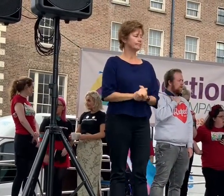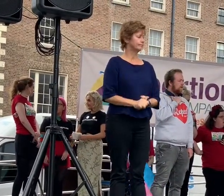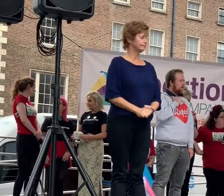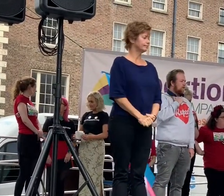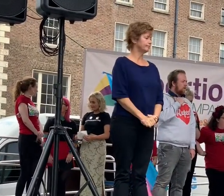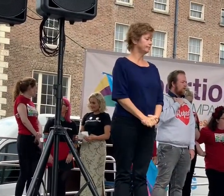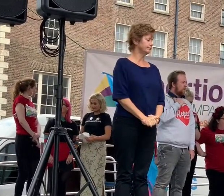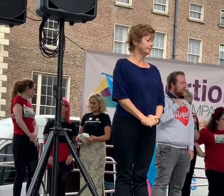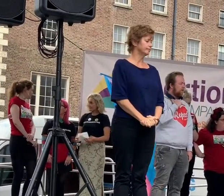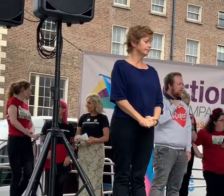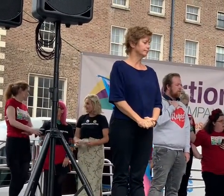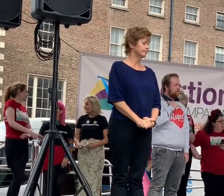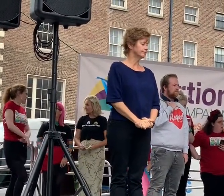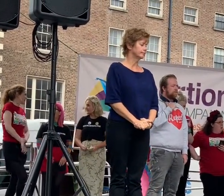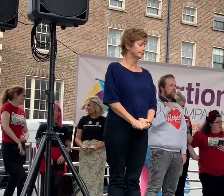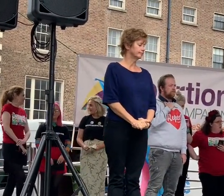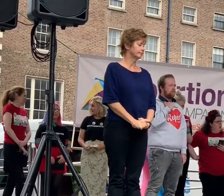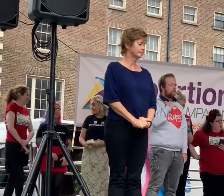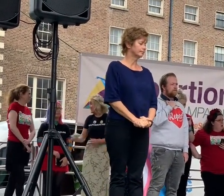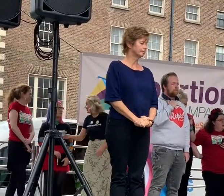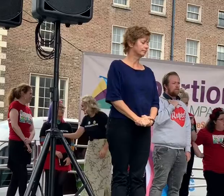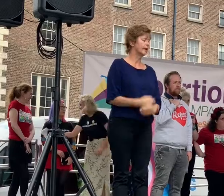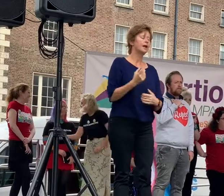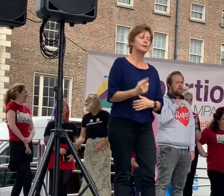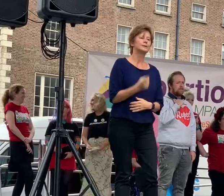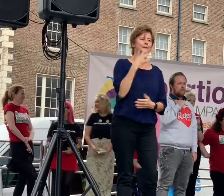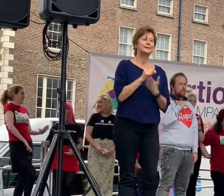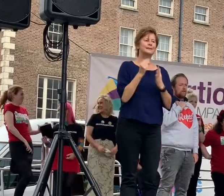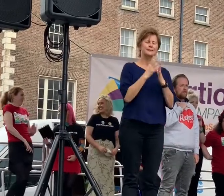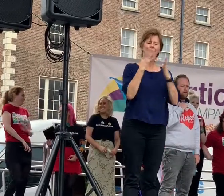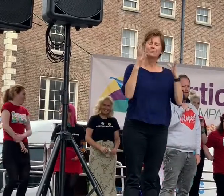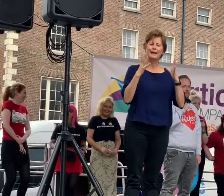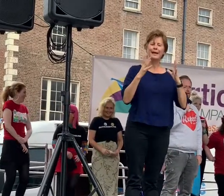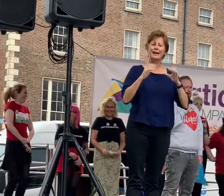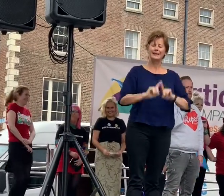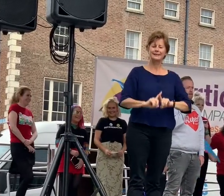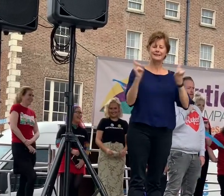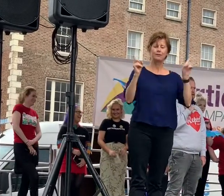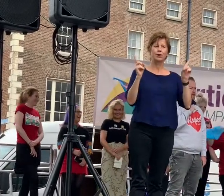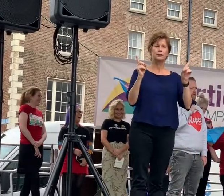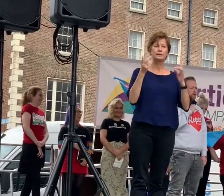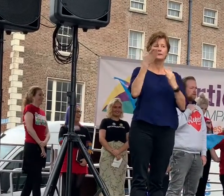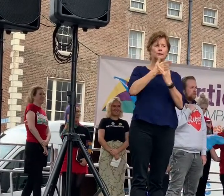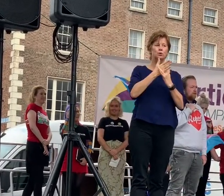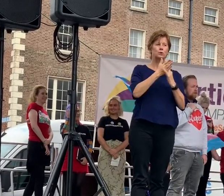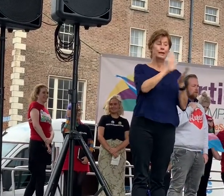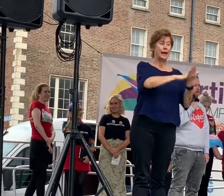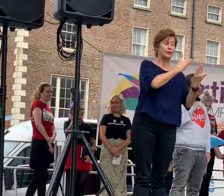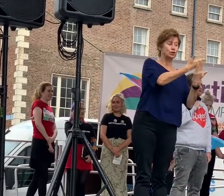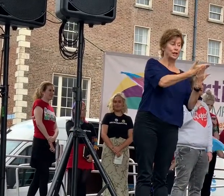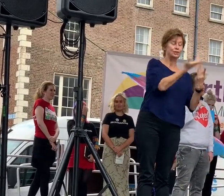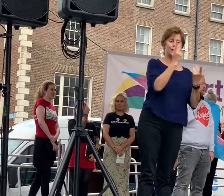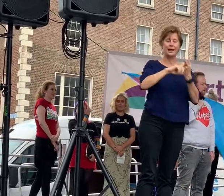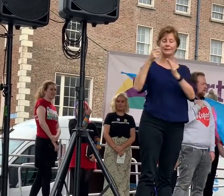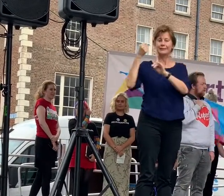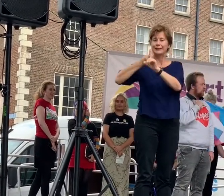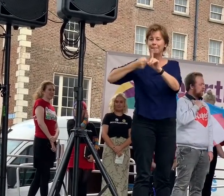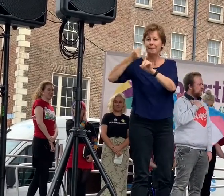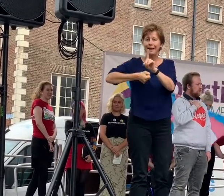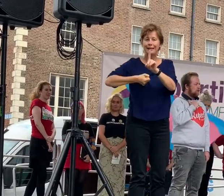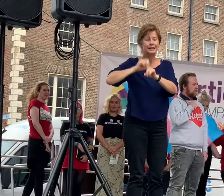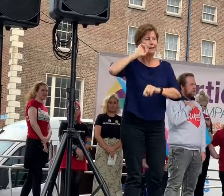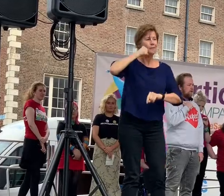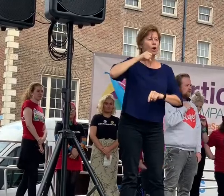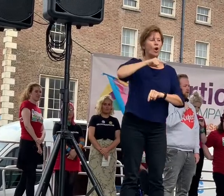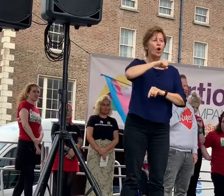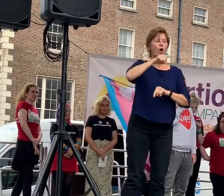And there was a huge difference between legislation and the actual campaign because we were told that even saying people was too hard